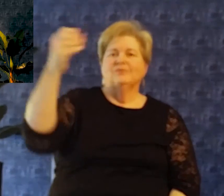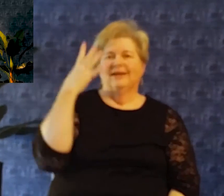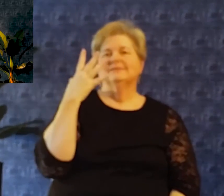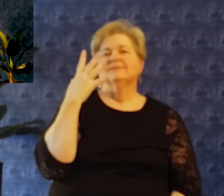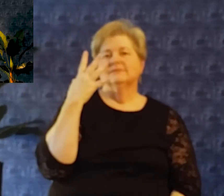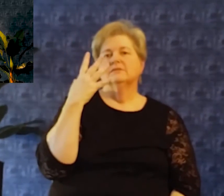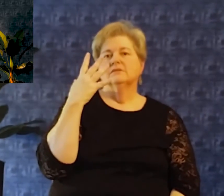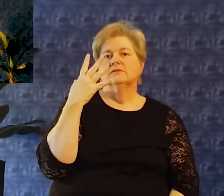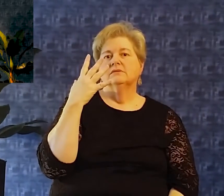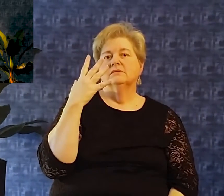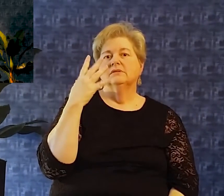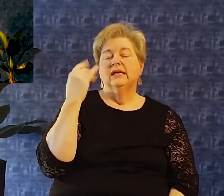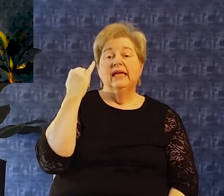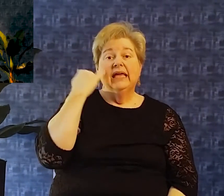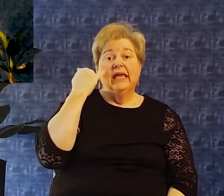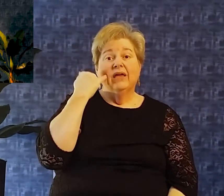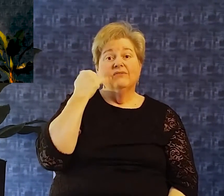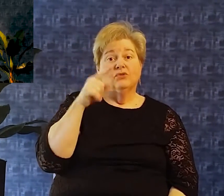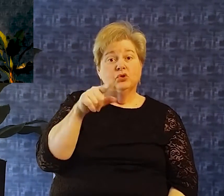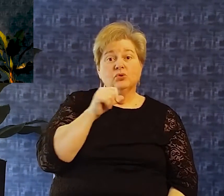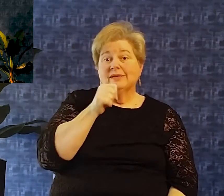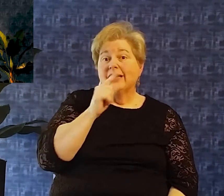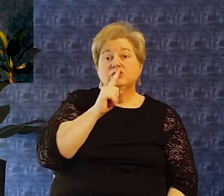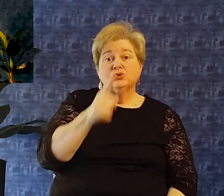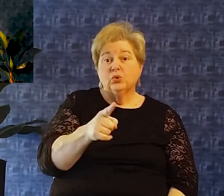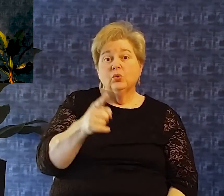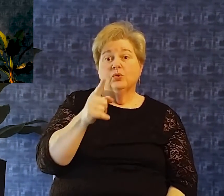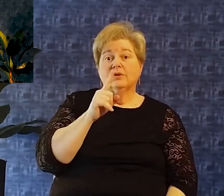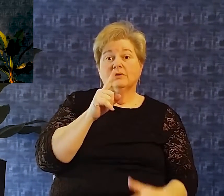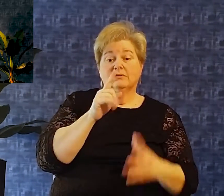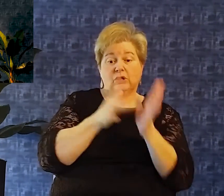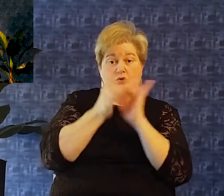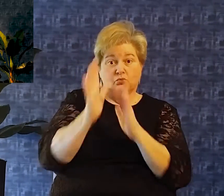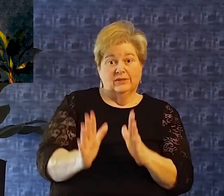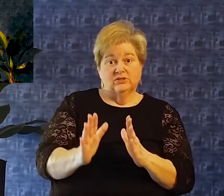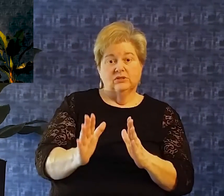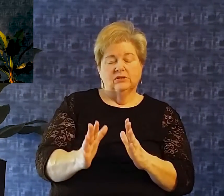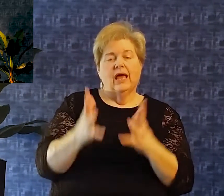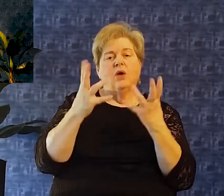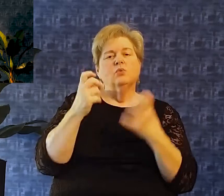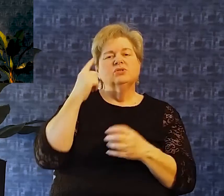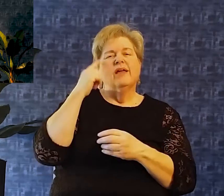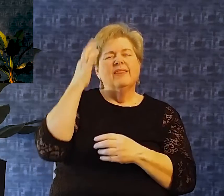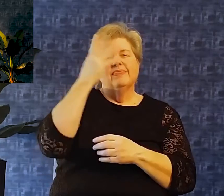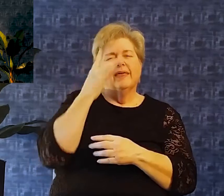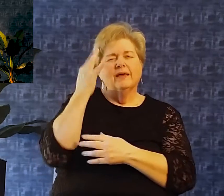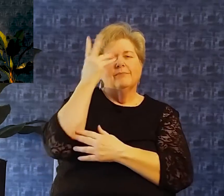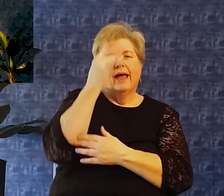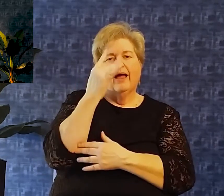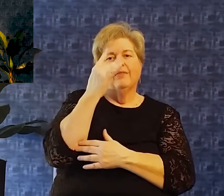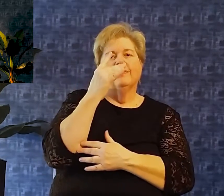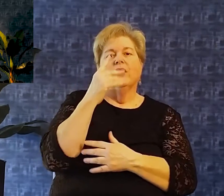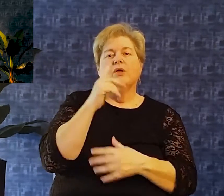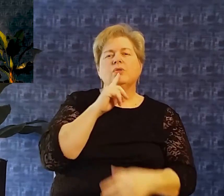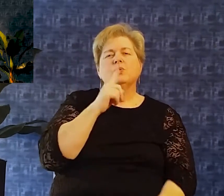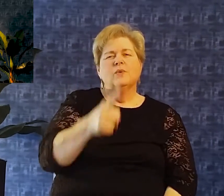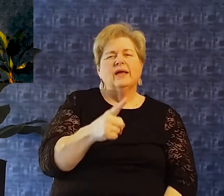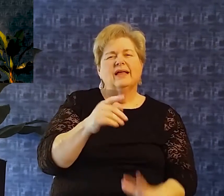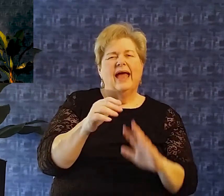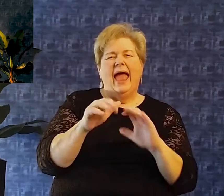want you to think about the realities of how sinful we really are And sometimes as believers